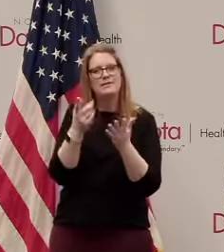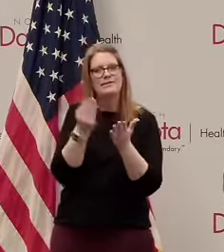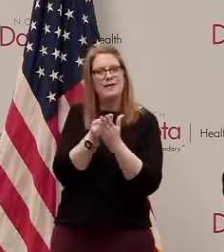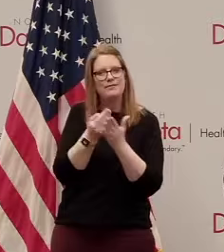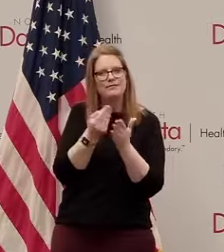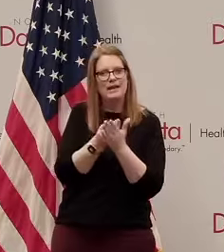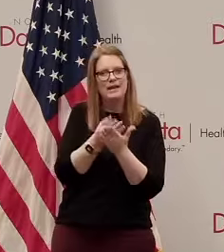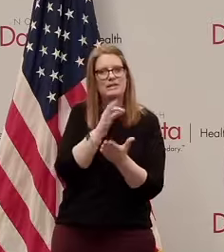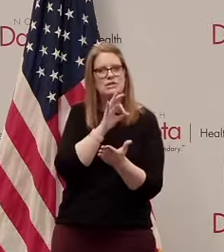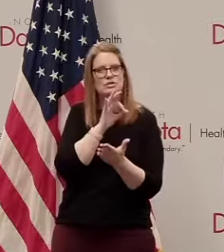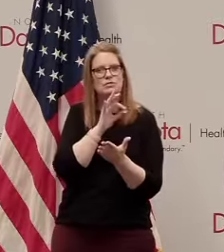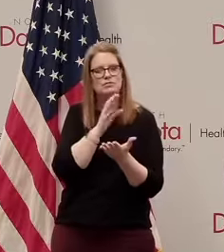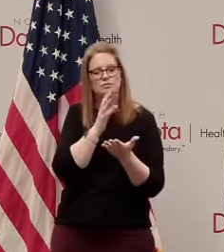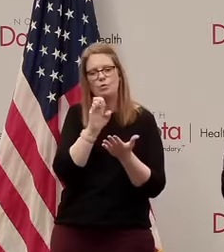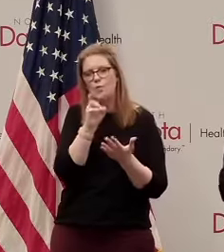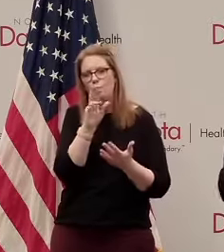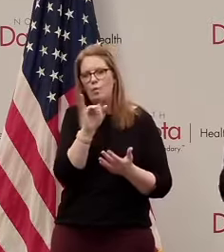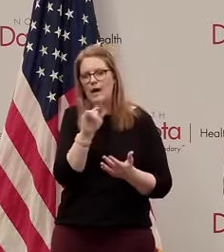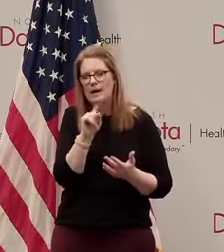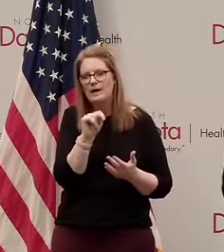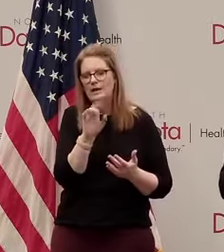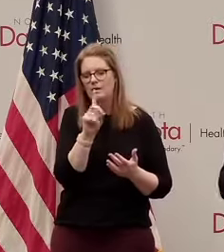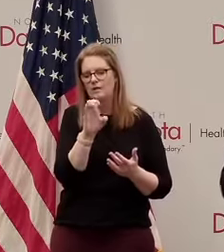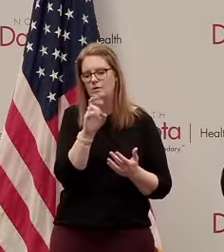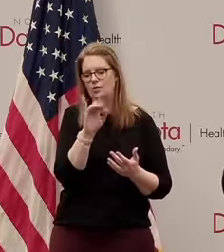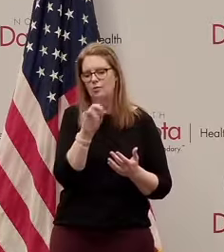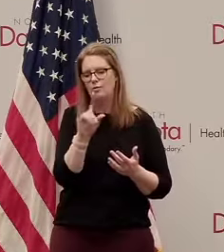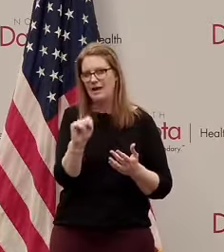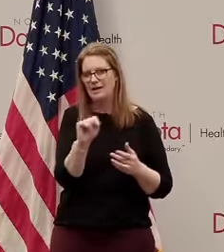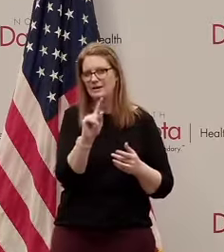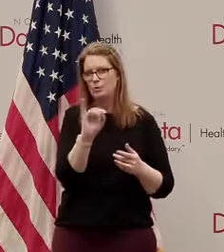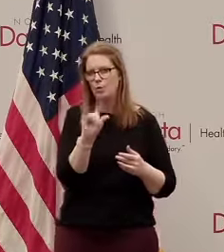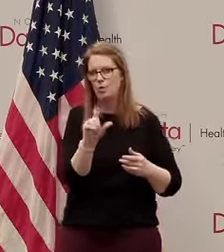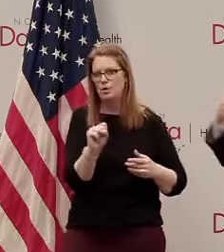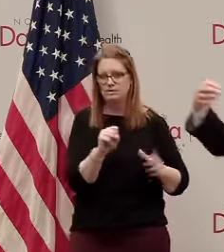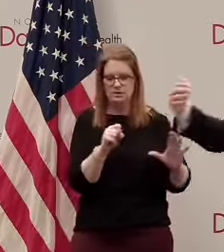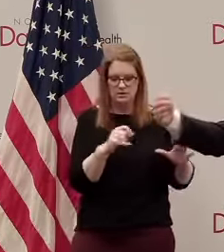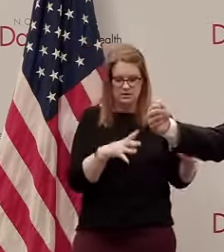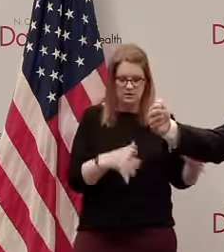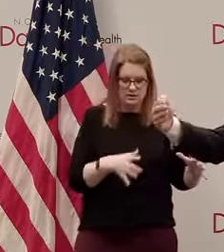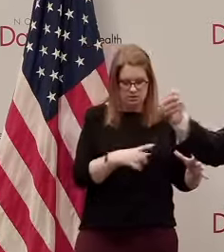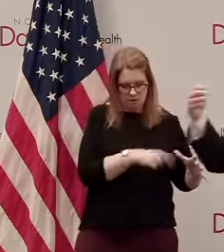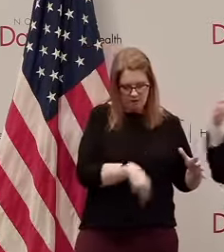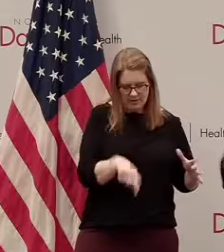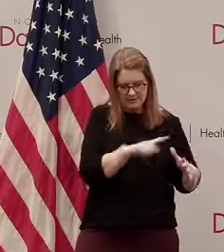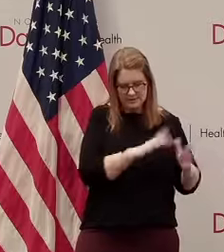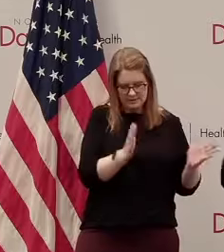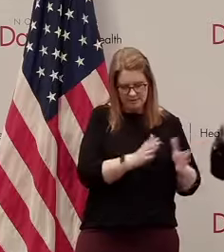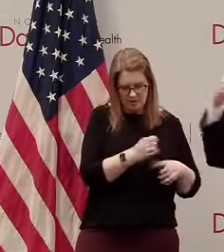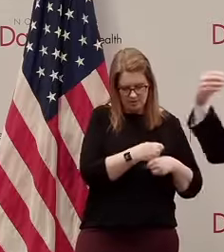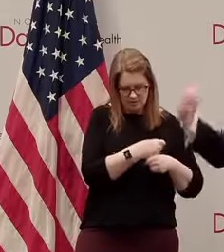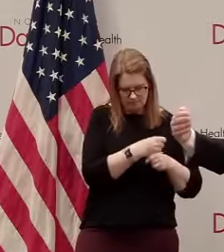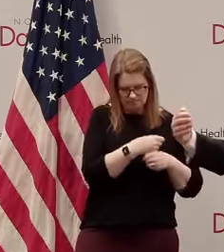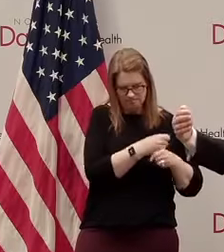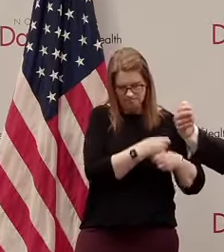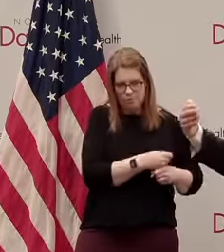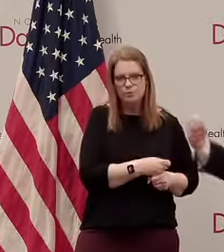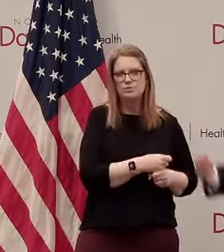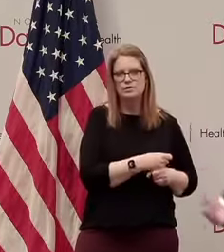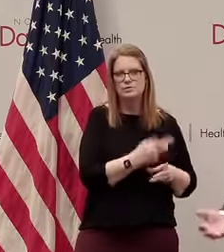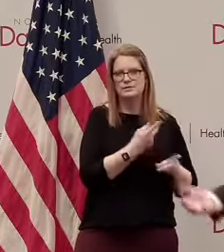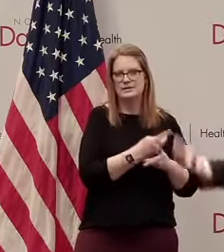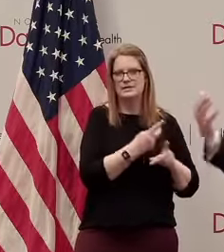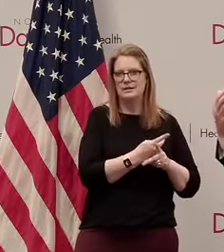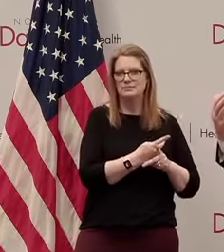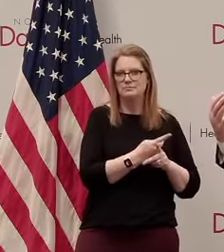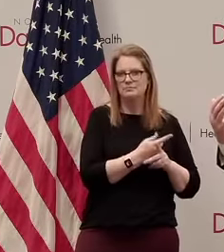to help our small producers in the value chain upstream and downstream survive this valley a bridge to the other side so that when